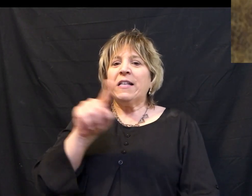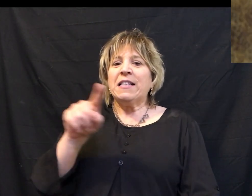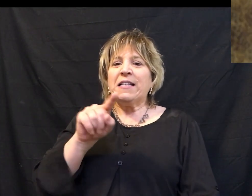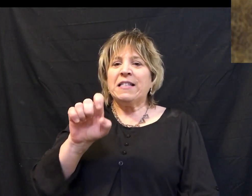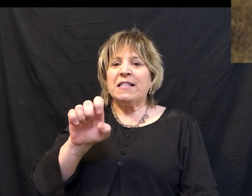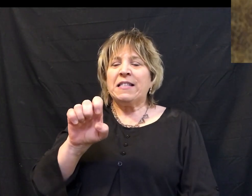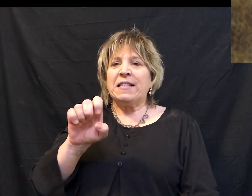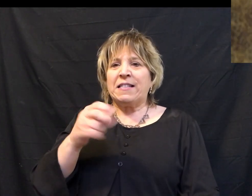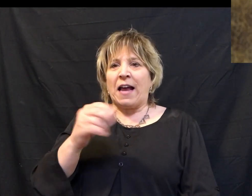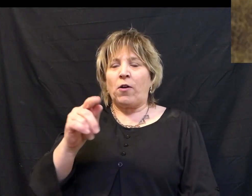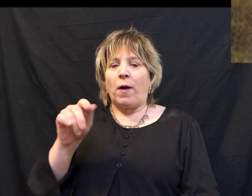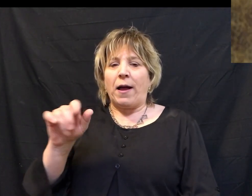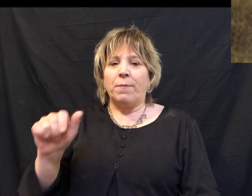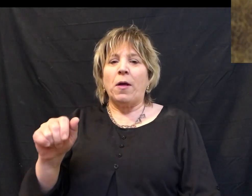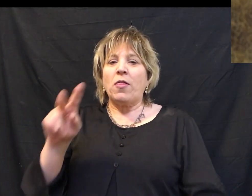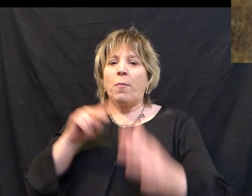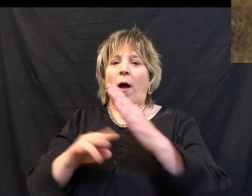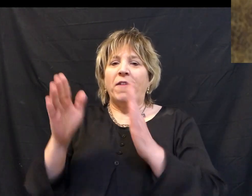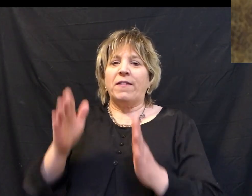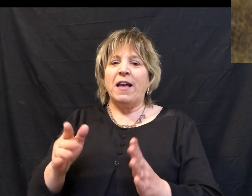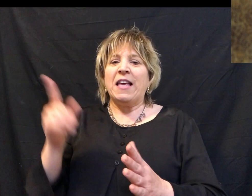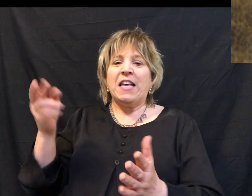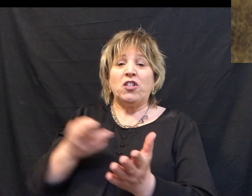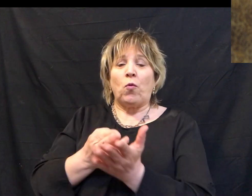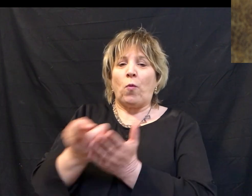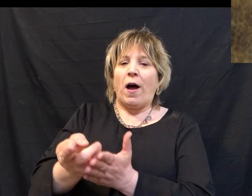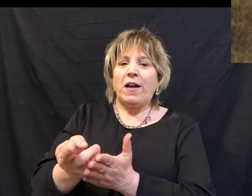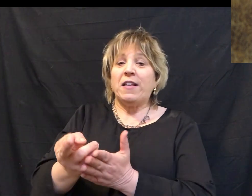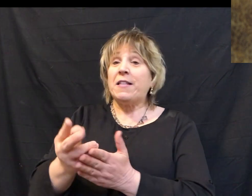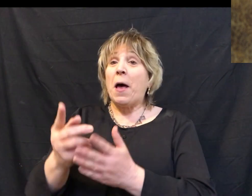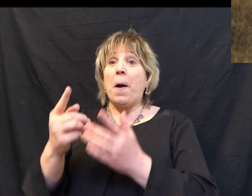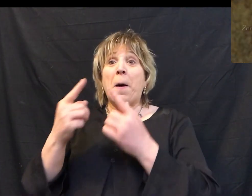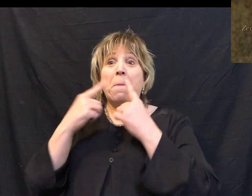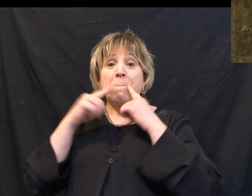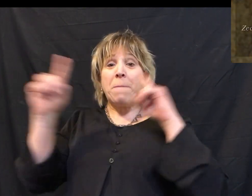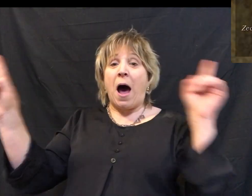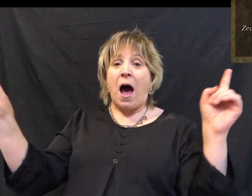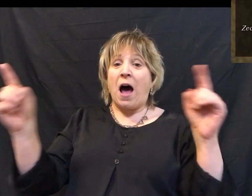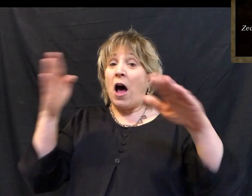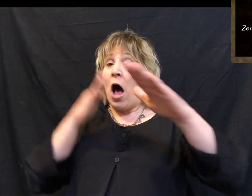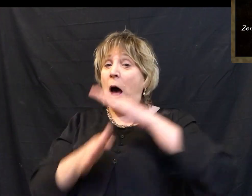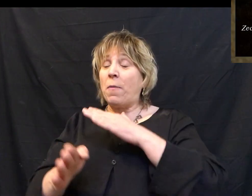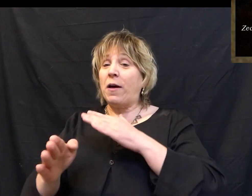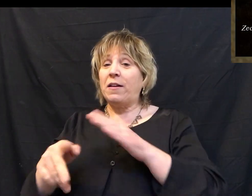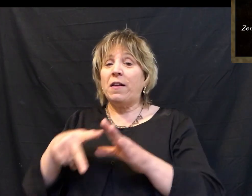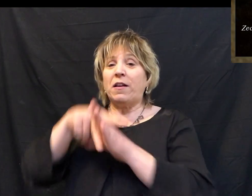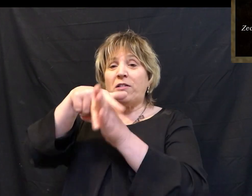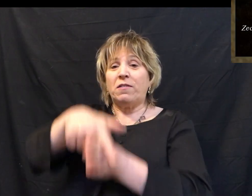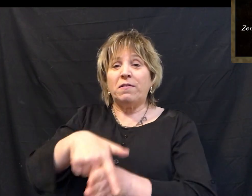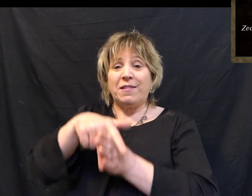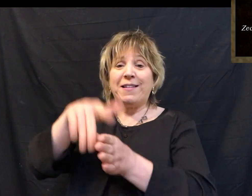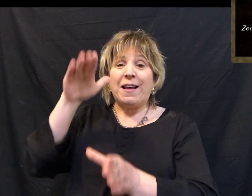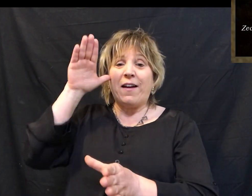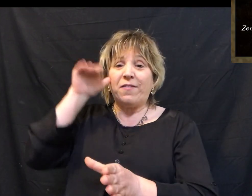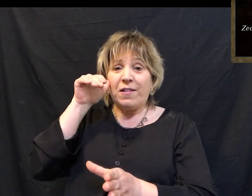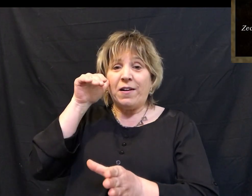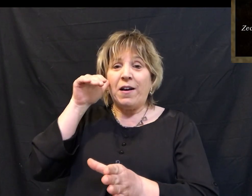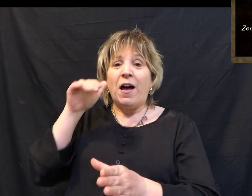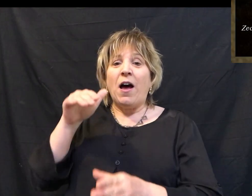Zechariah. The prophet goes on and says he is righteous and victorious, humble and riding on